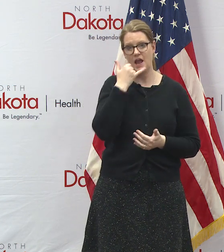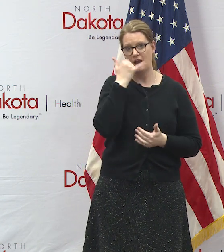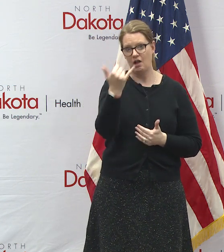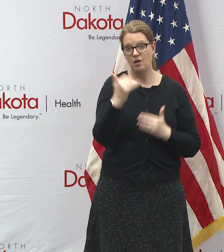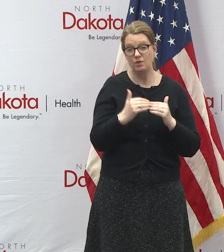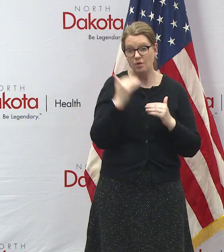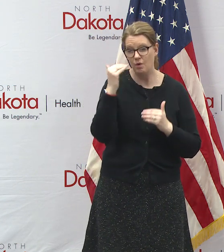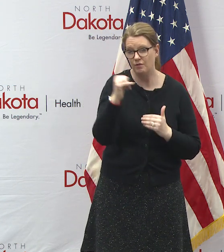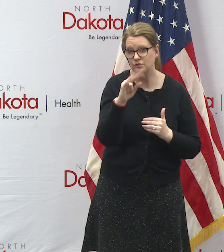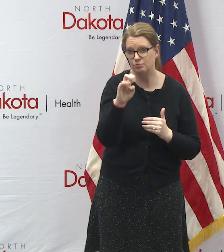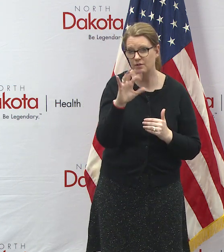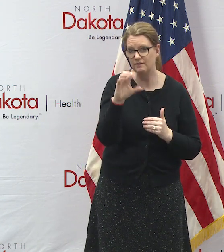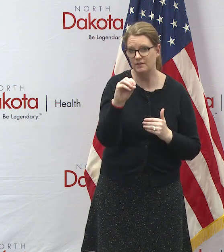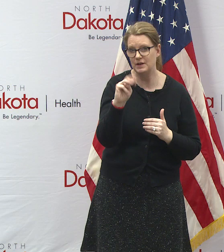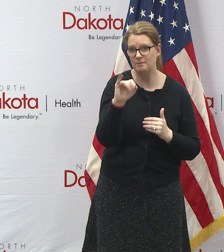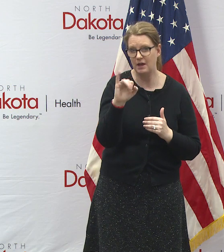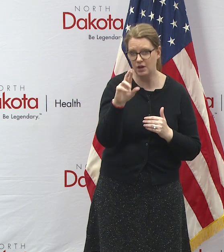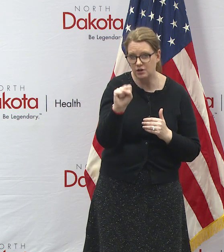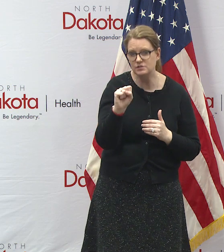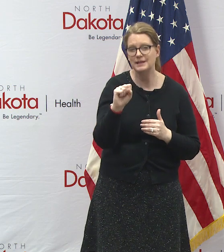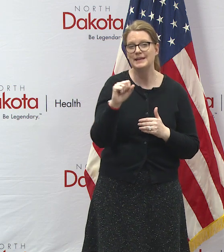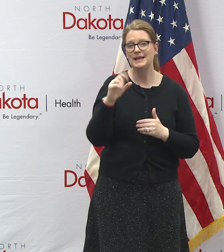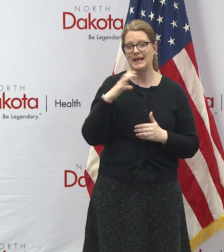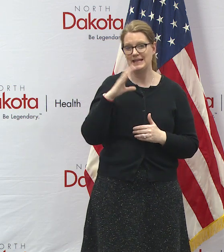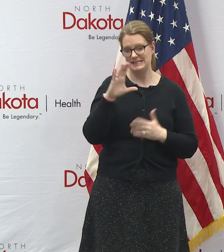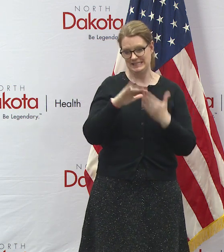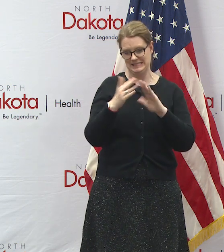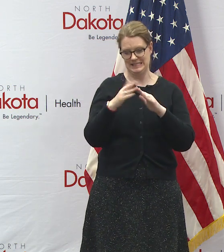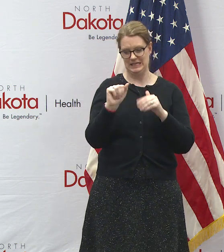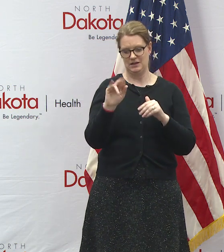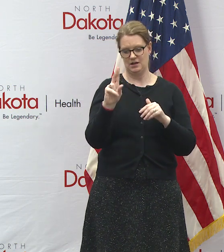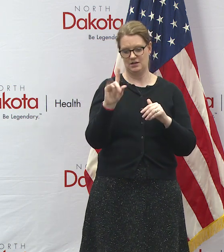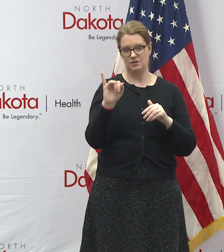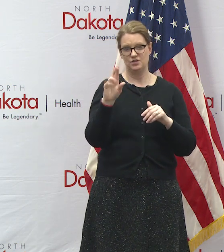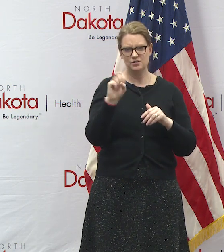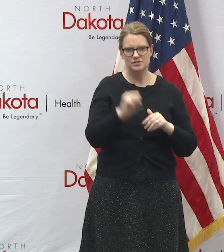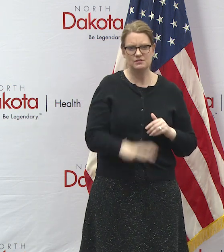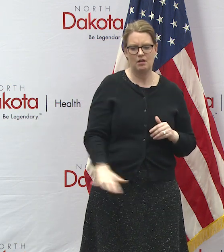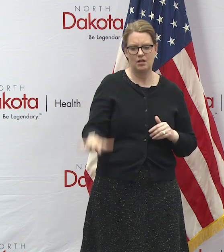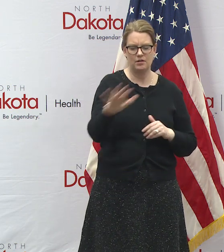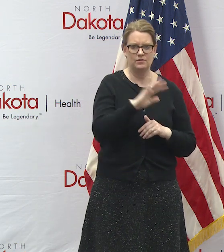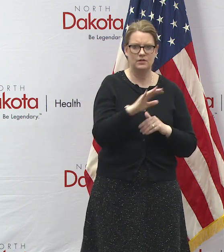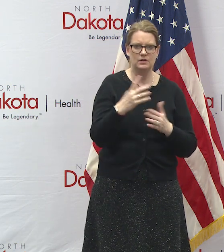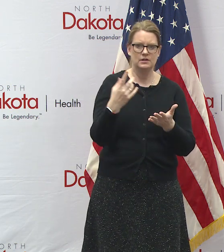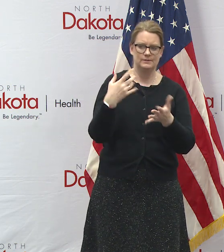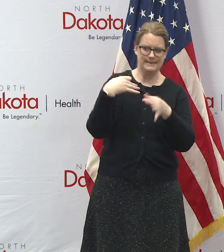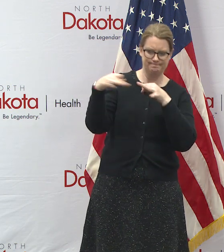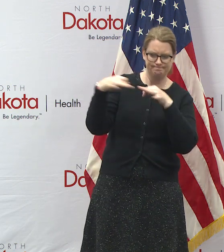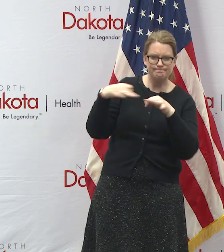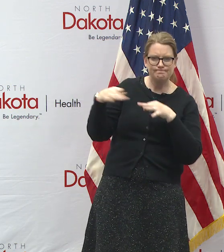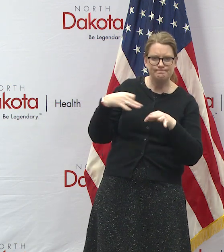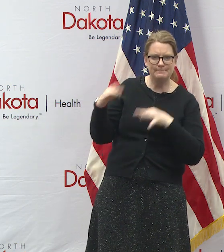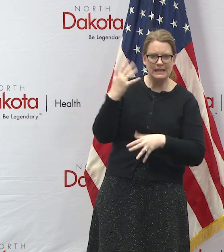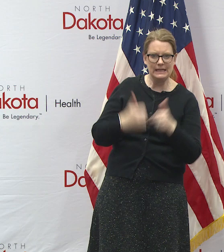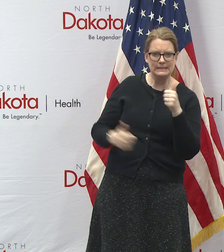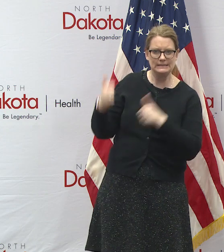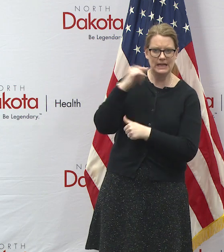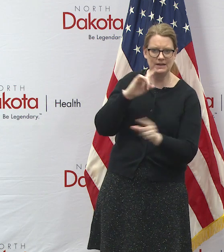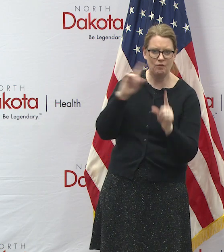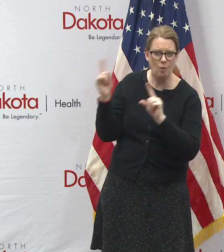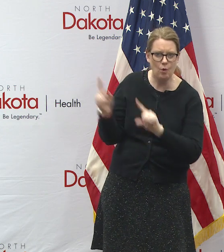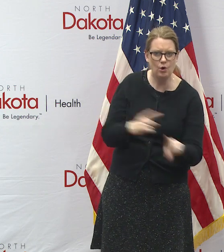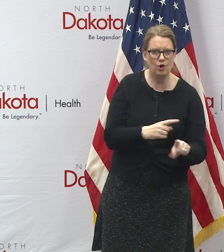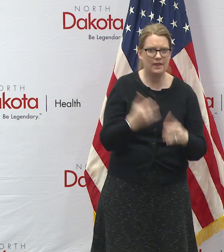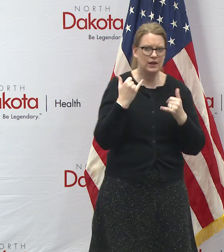250 mayors and city auditors from across north dakota we updated the group on the executive orders and the current situation at the state